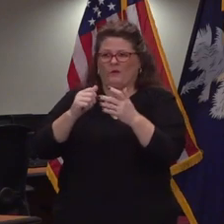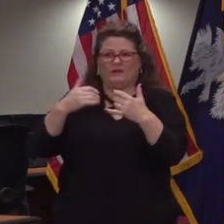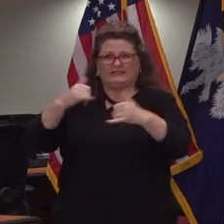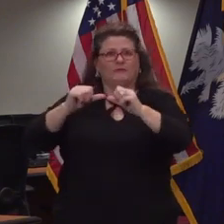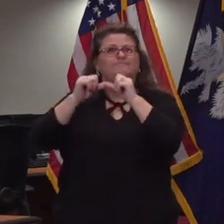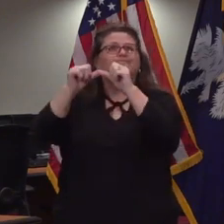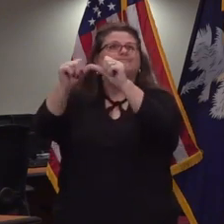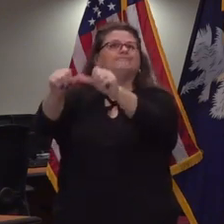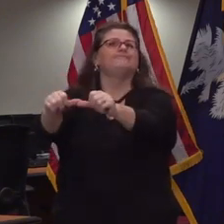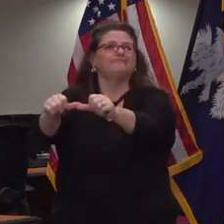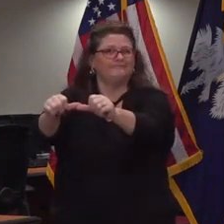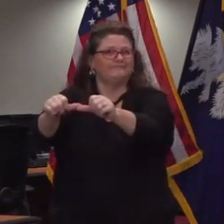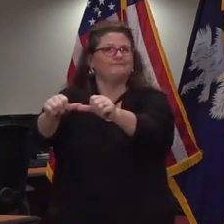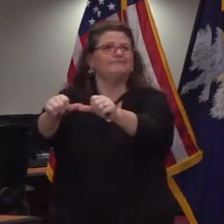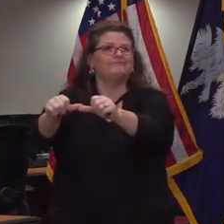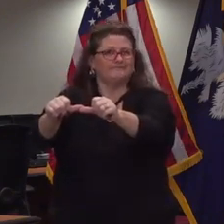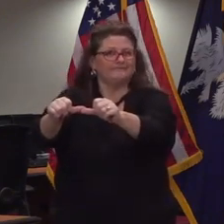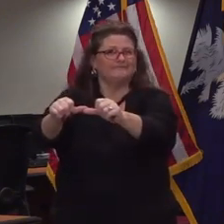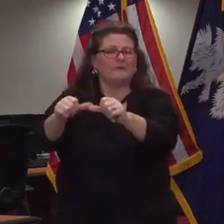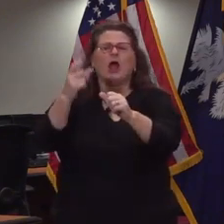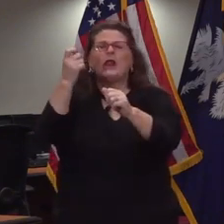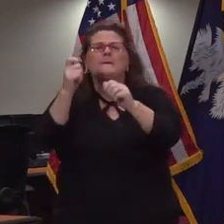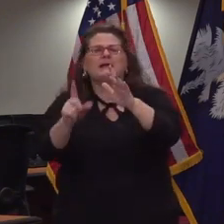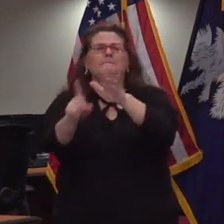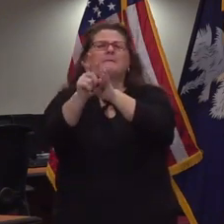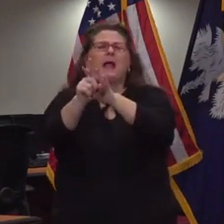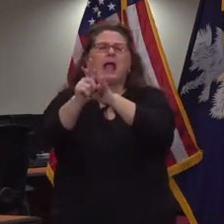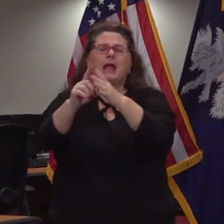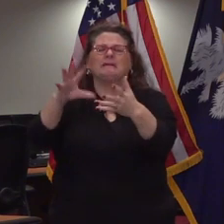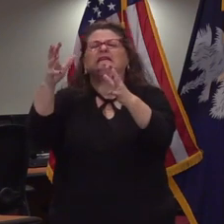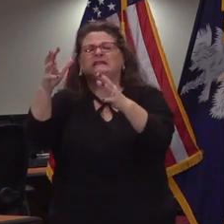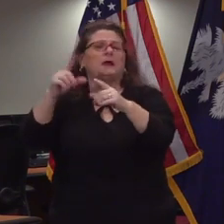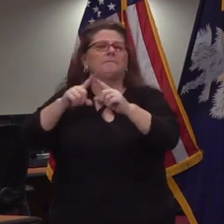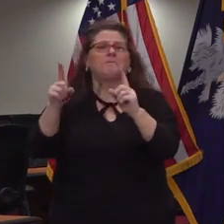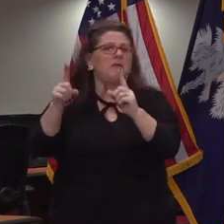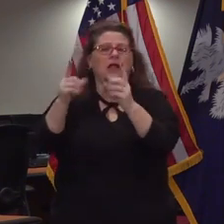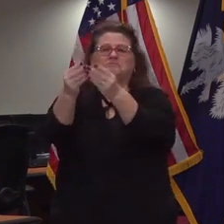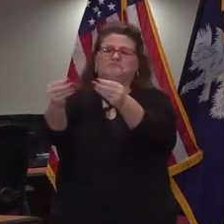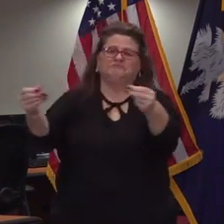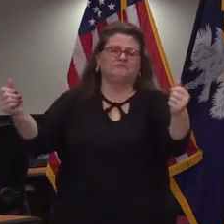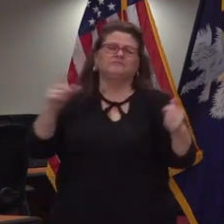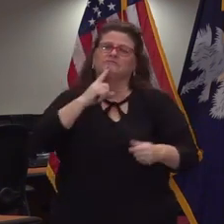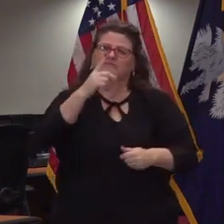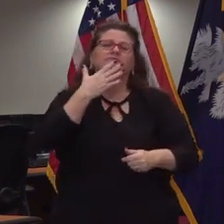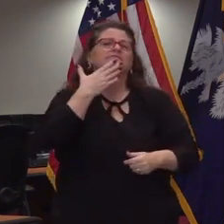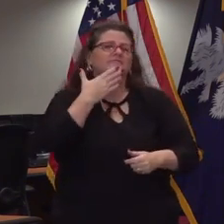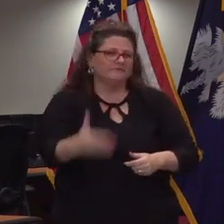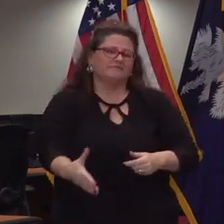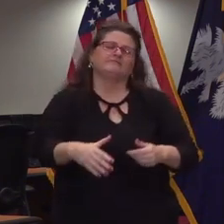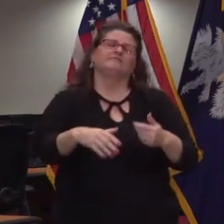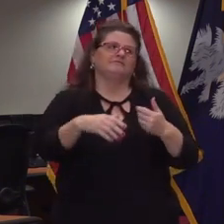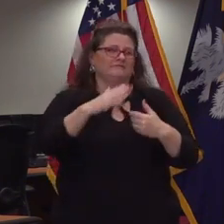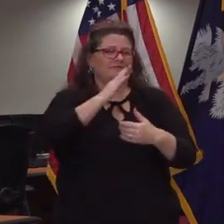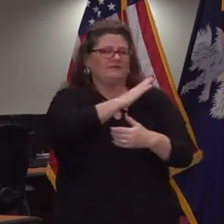little a little bottleneck here and there but it has been remarkable and i i think the superintendent under her